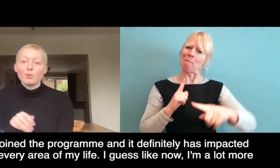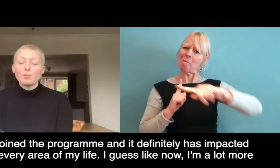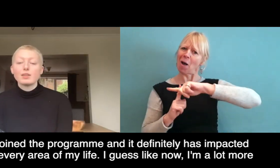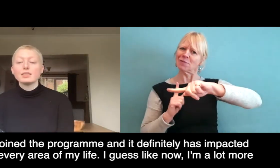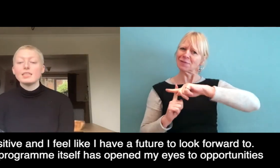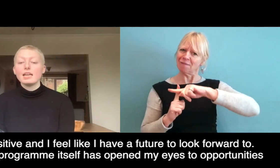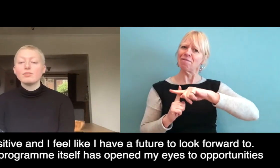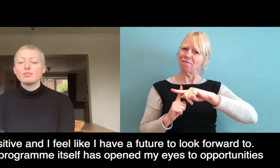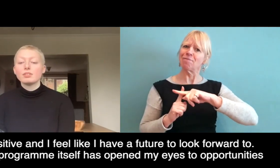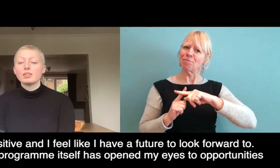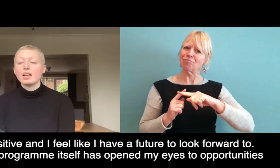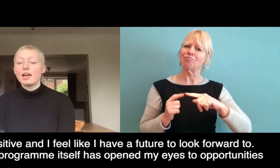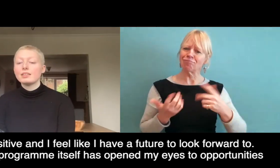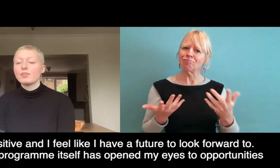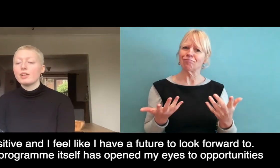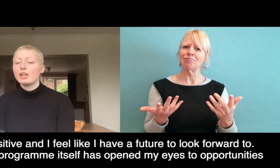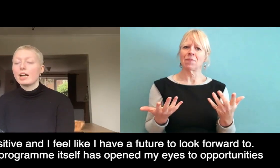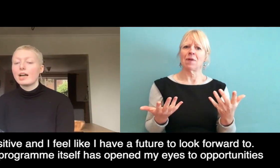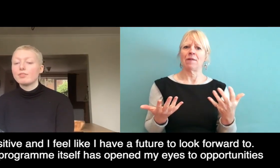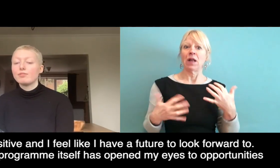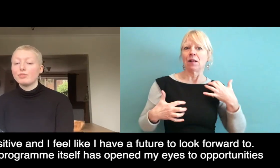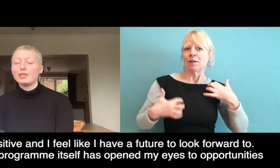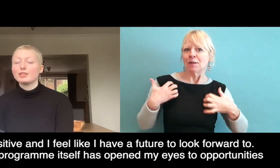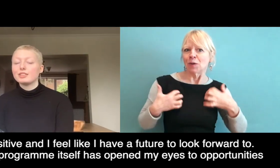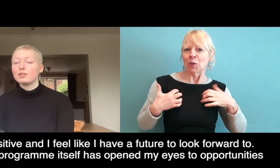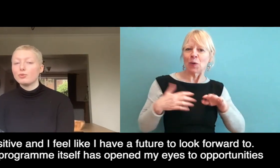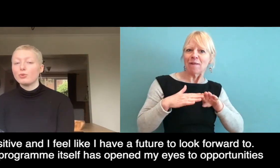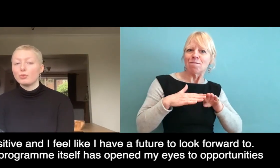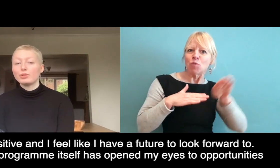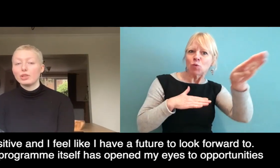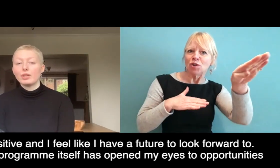positive and I feel like I have a future to look forward to.